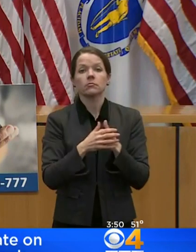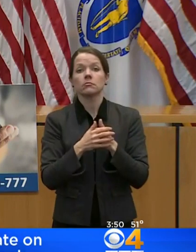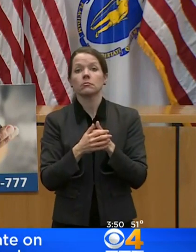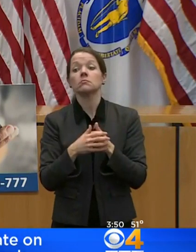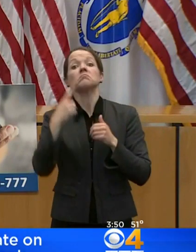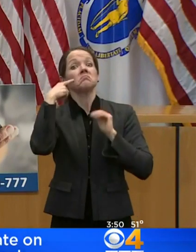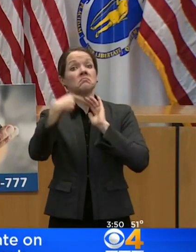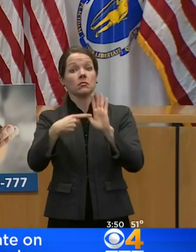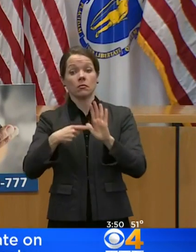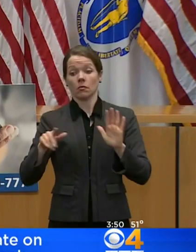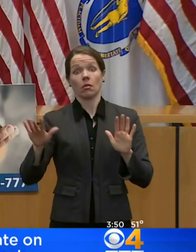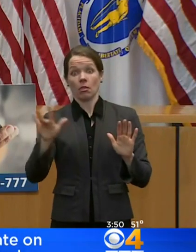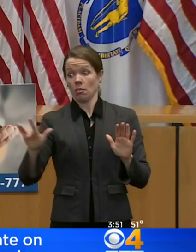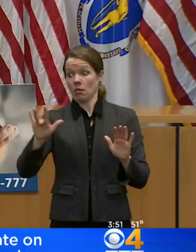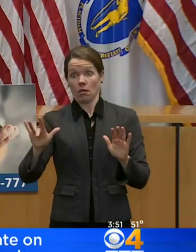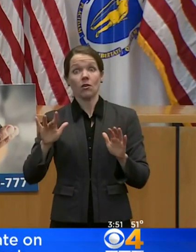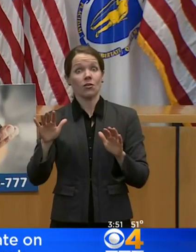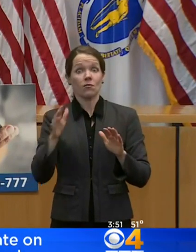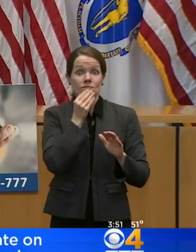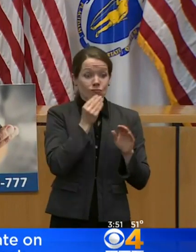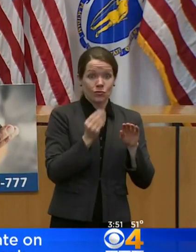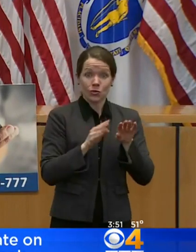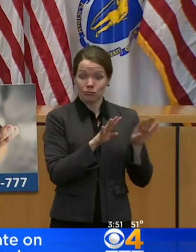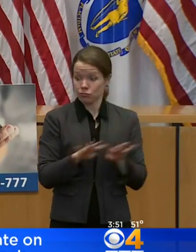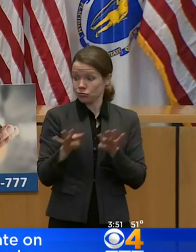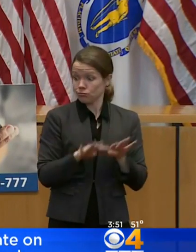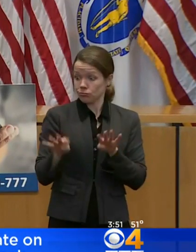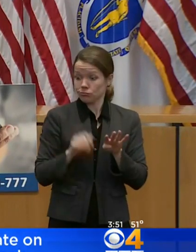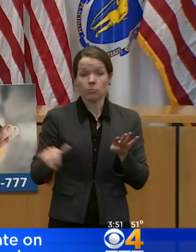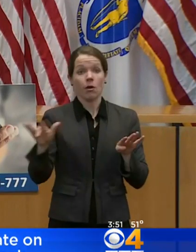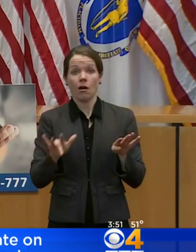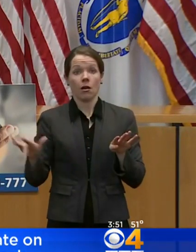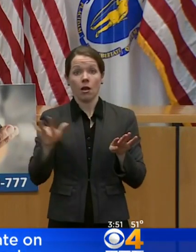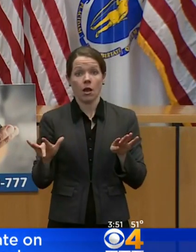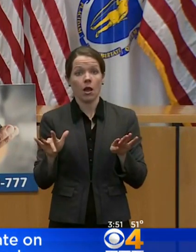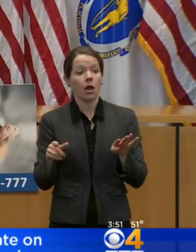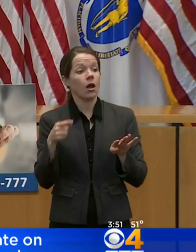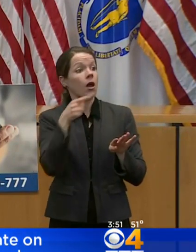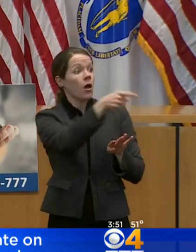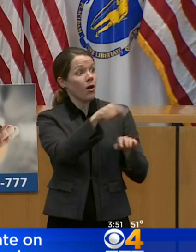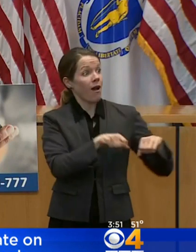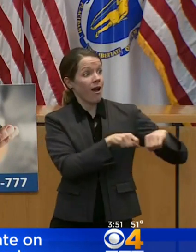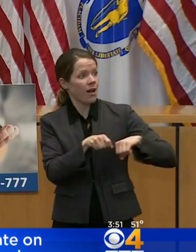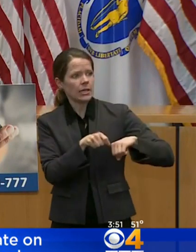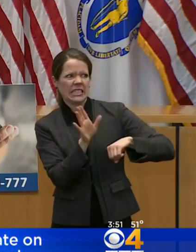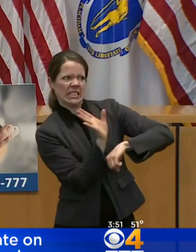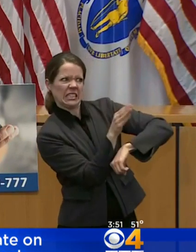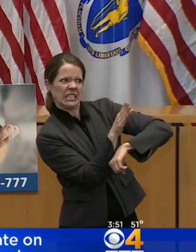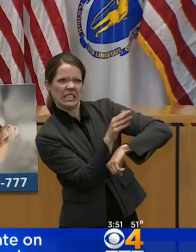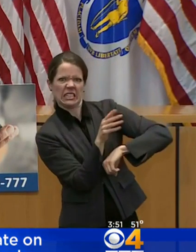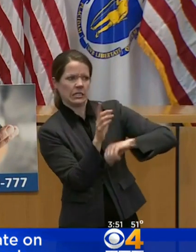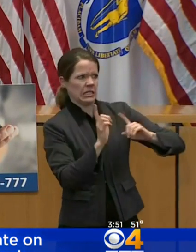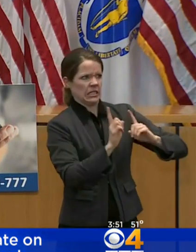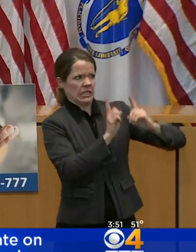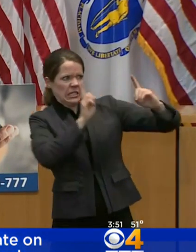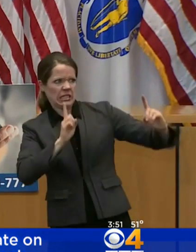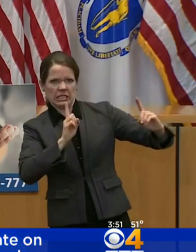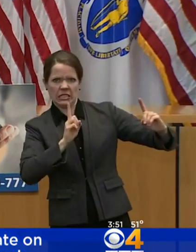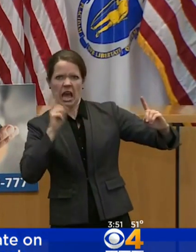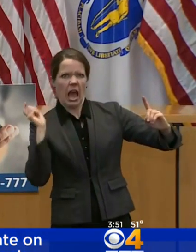checkout counters. The Commonwealth's grocery store workers are doing a terrific job and they are on the front lines every day